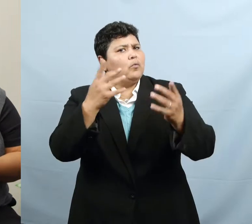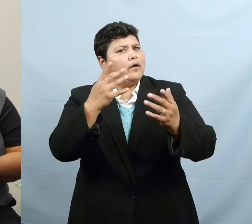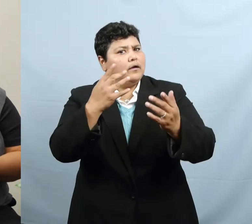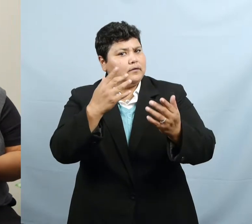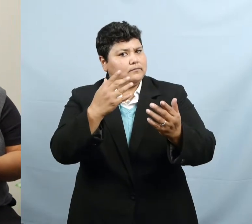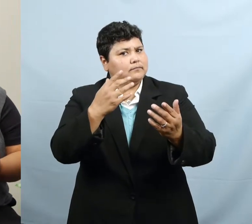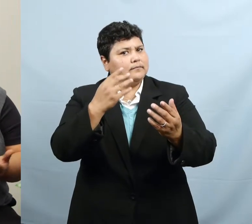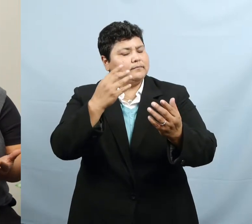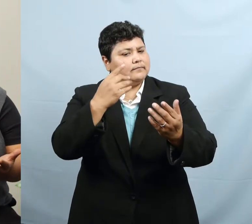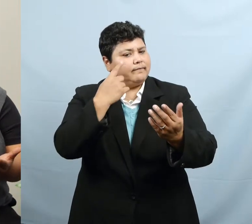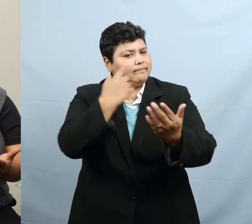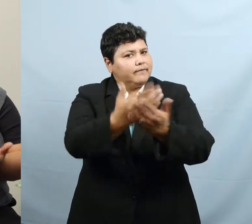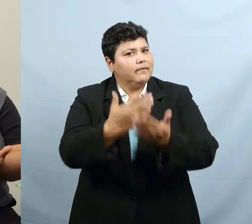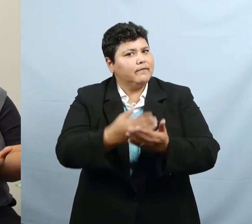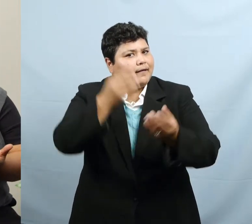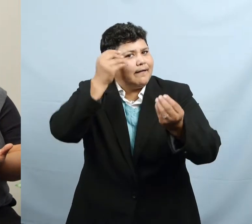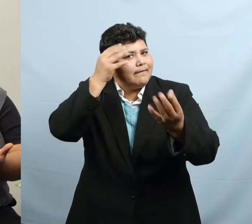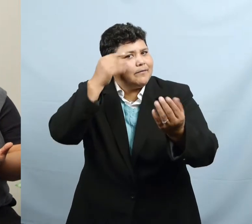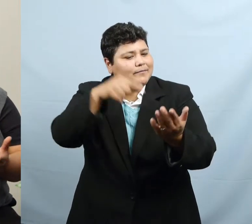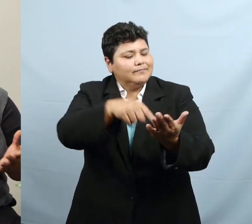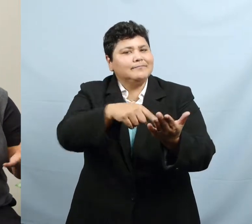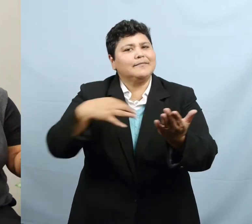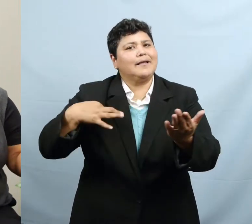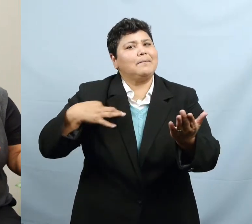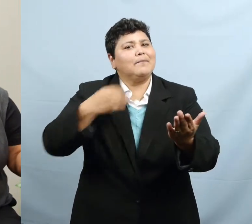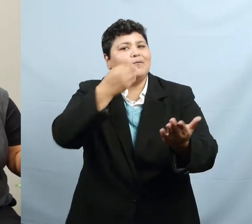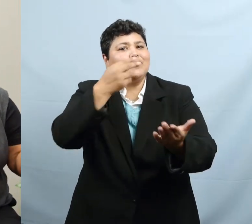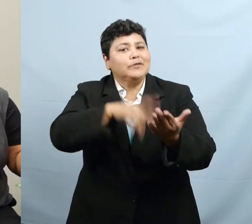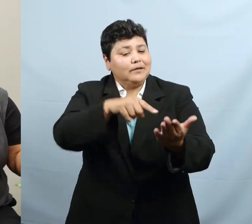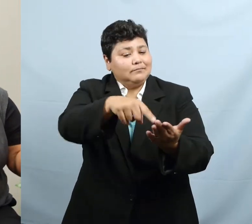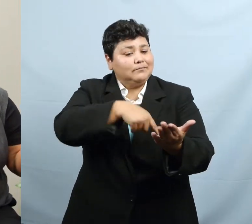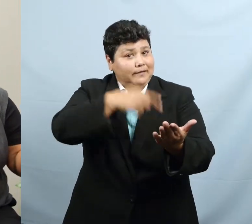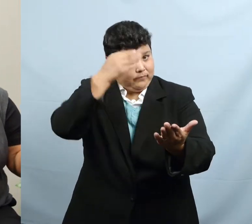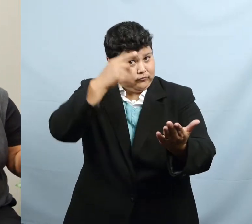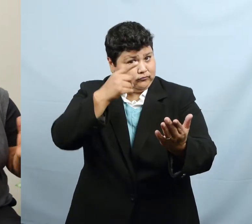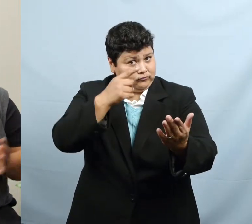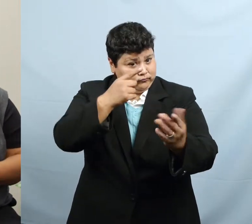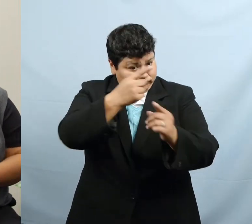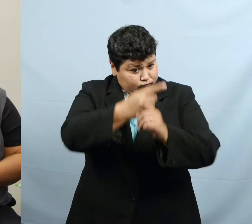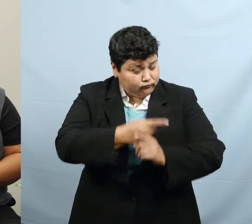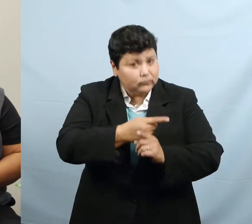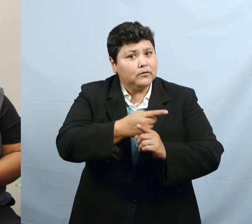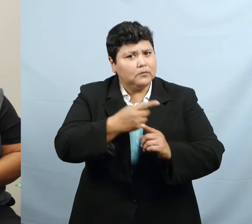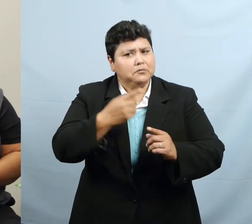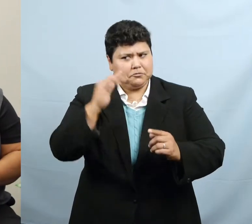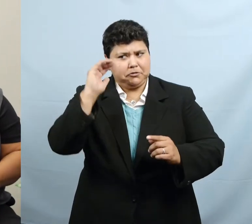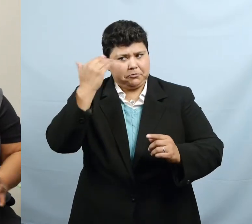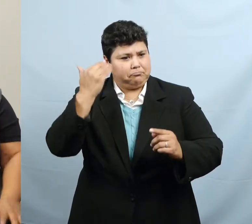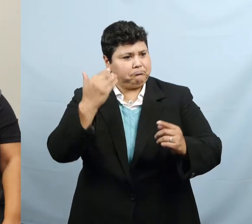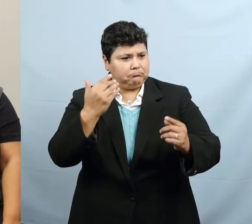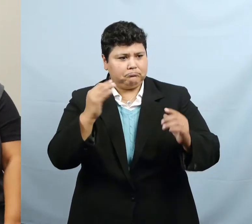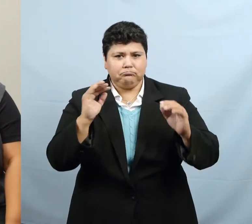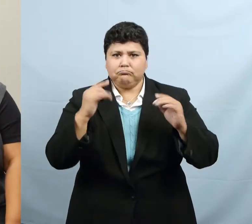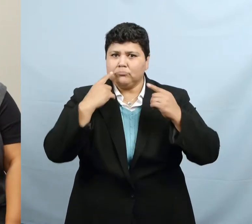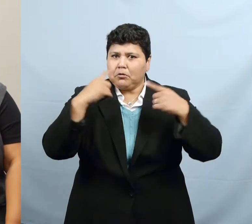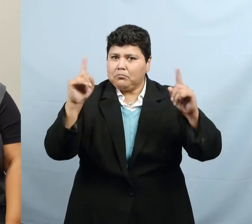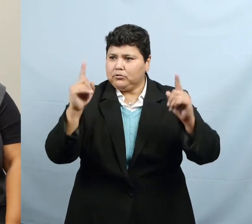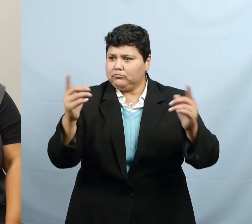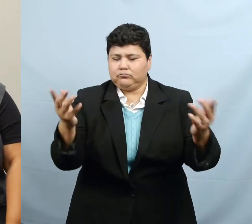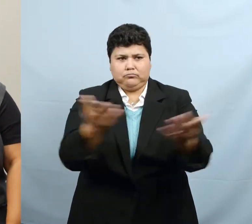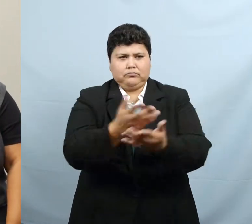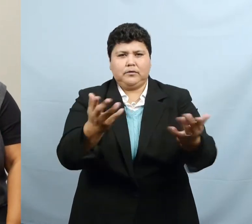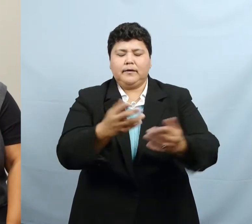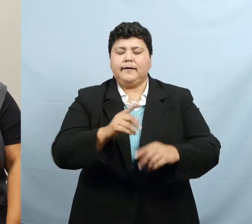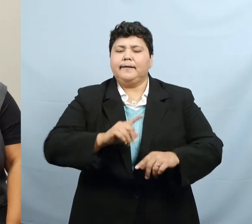application for food stamps and I think that that was accomplished. There's something that I just